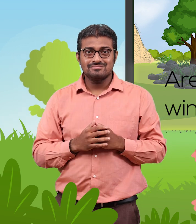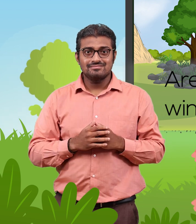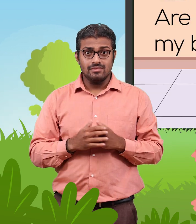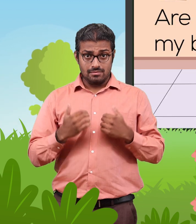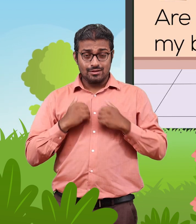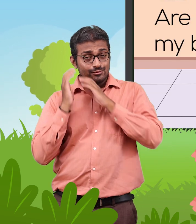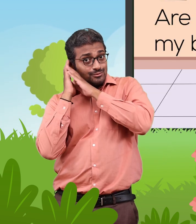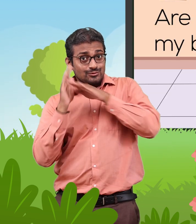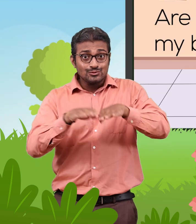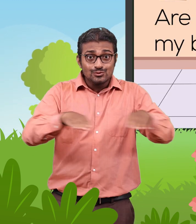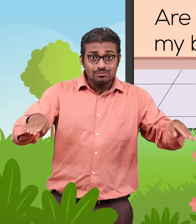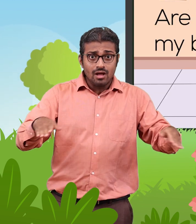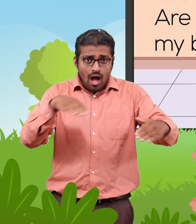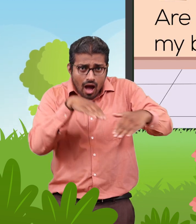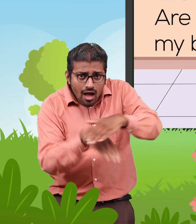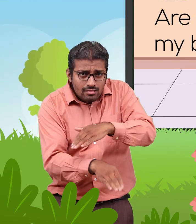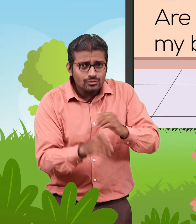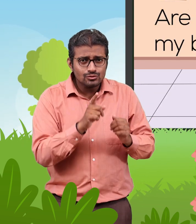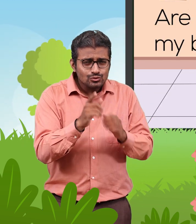Are you sleeping under my bed?